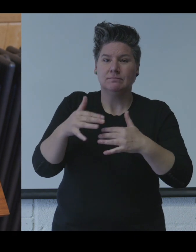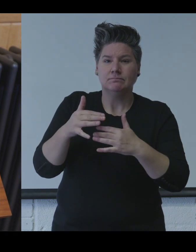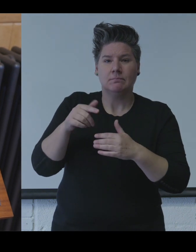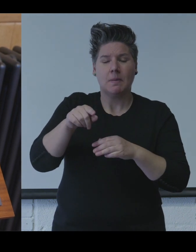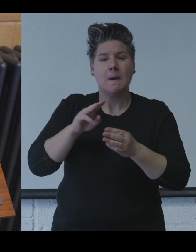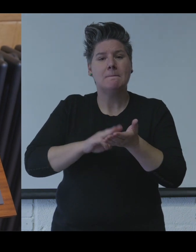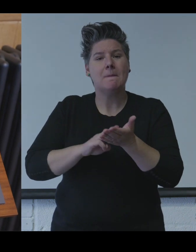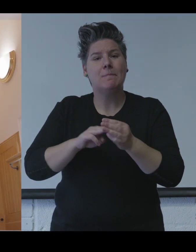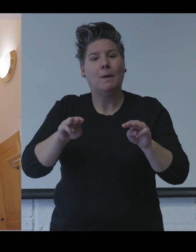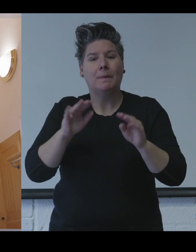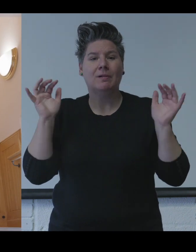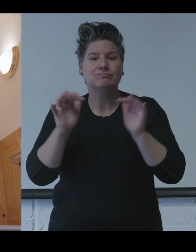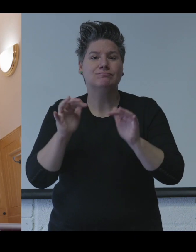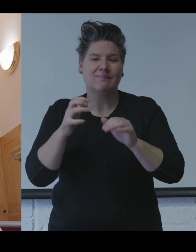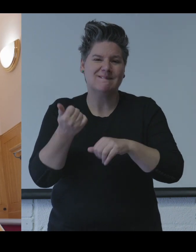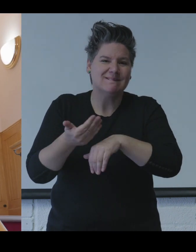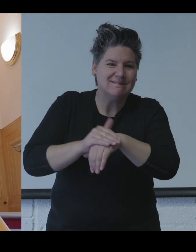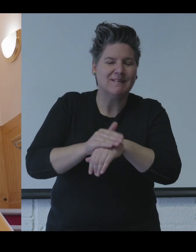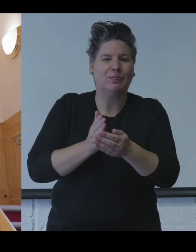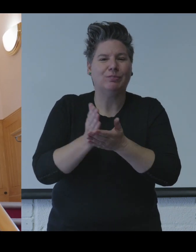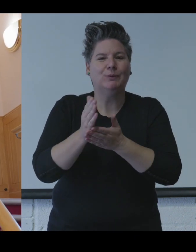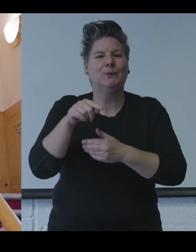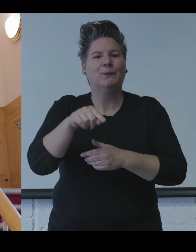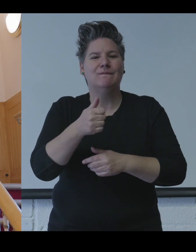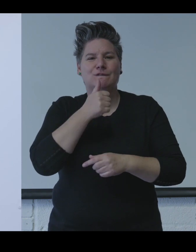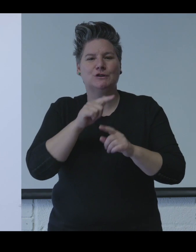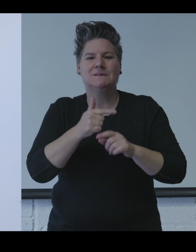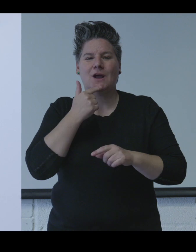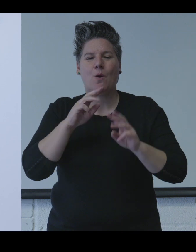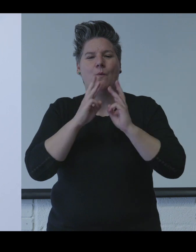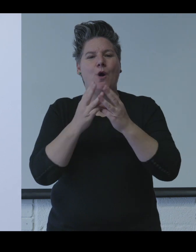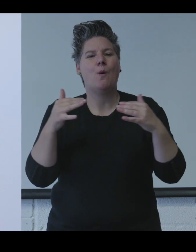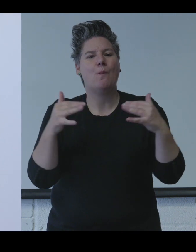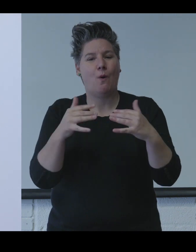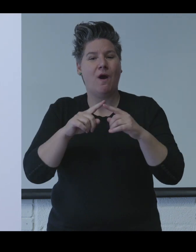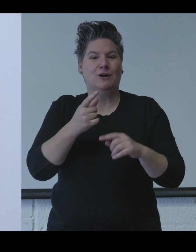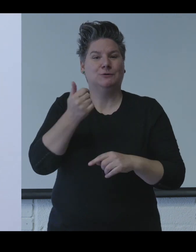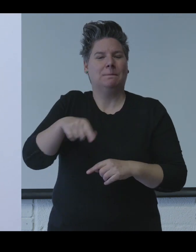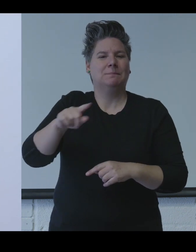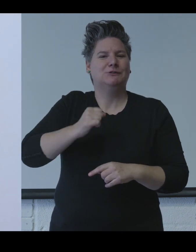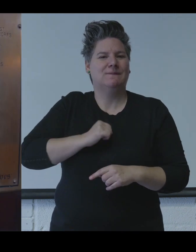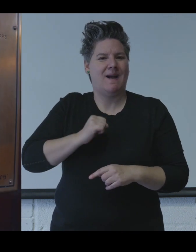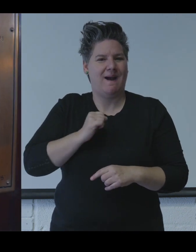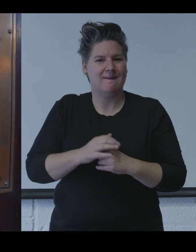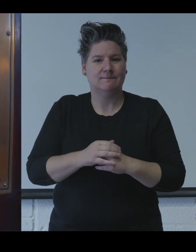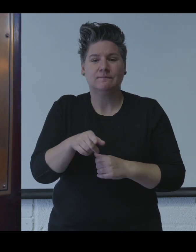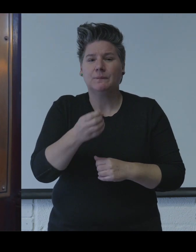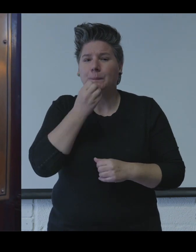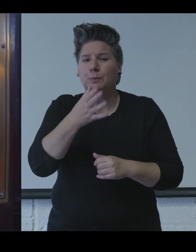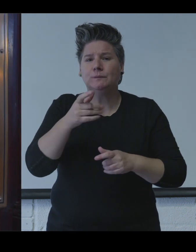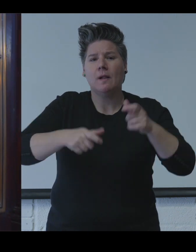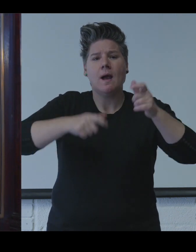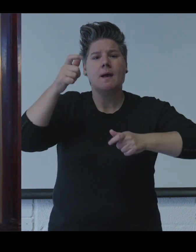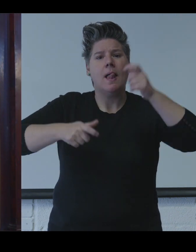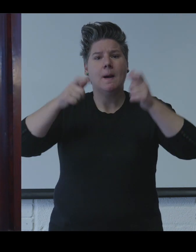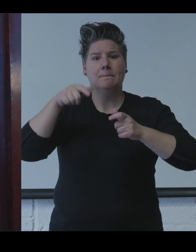and its role in peace building, as well as plaques listing members of the congregation who died and those who survived the First and Second World Wars.